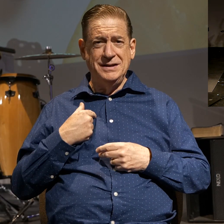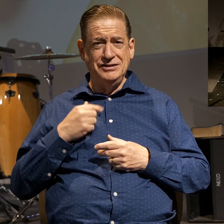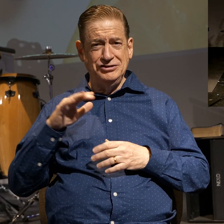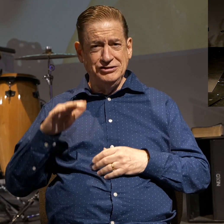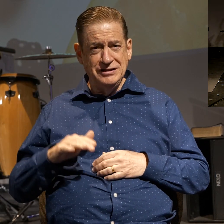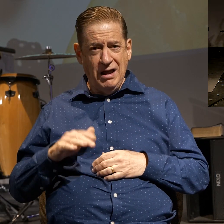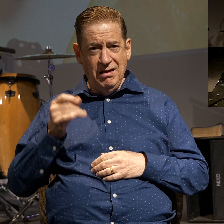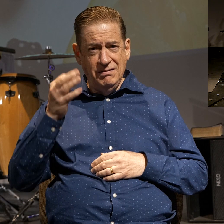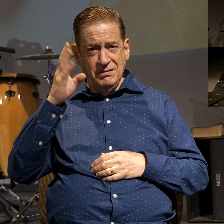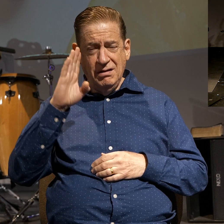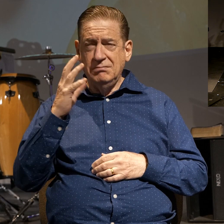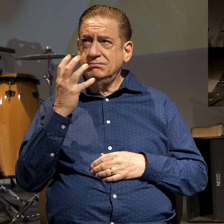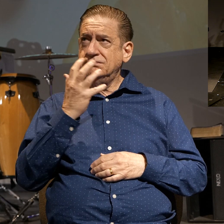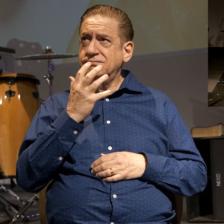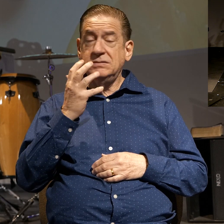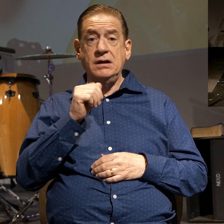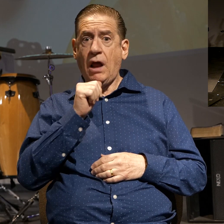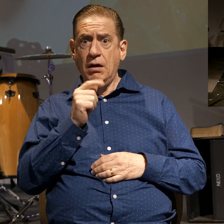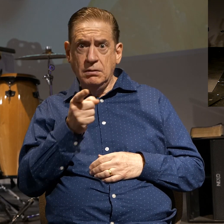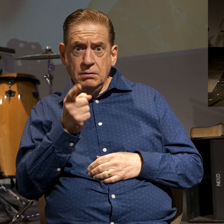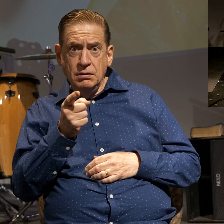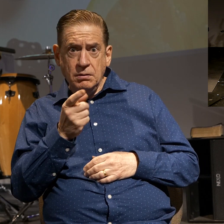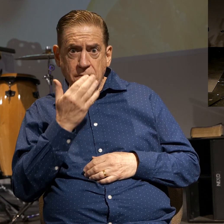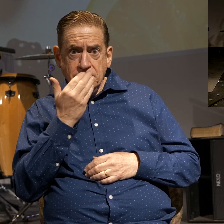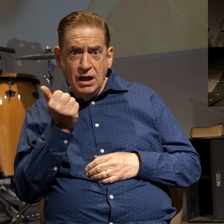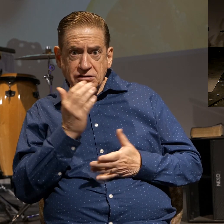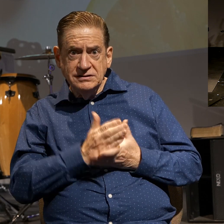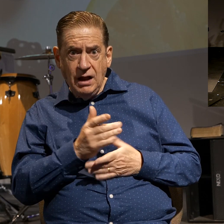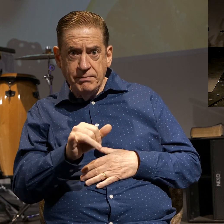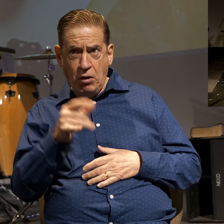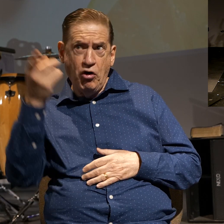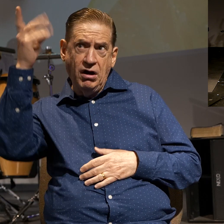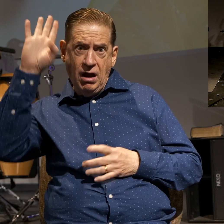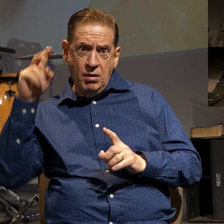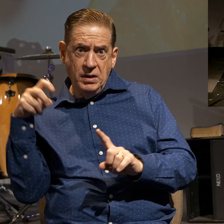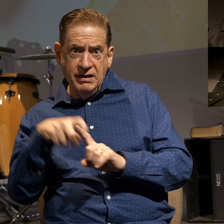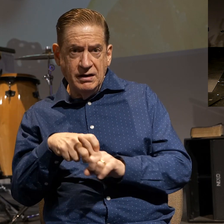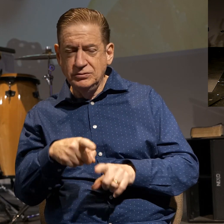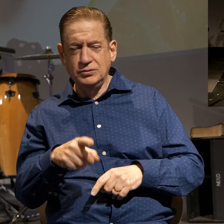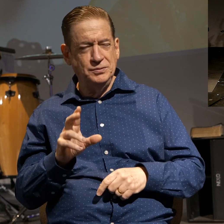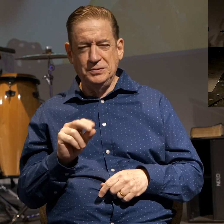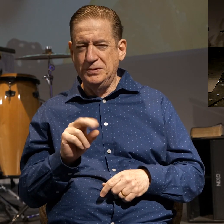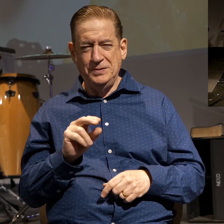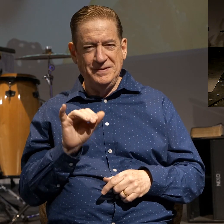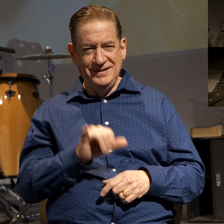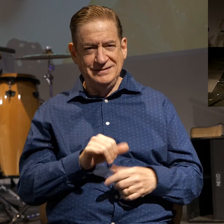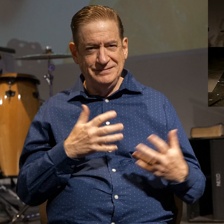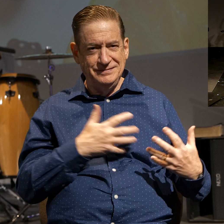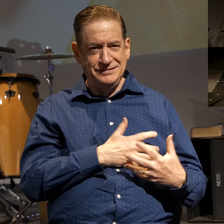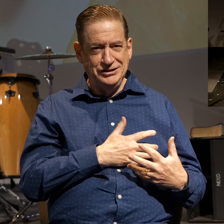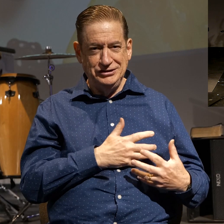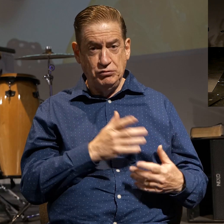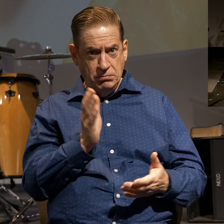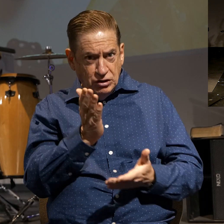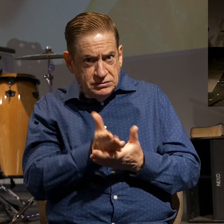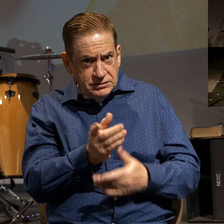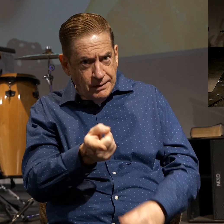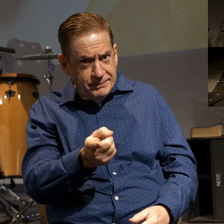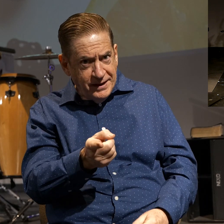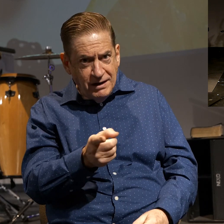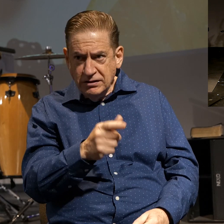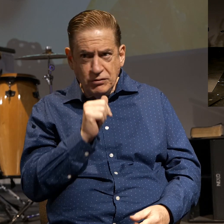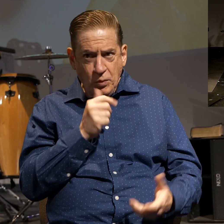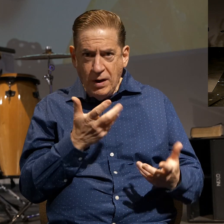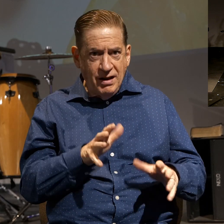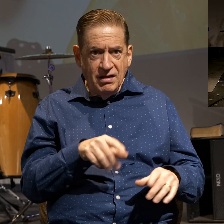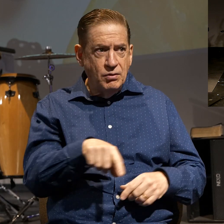It's not, you better stop that or God will get you. That's fear. You better stop that because you don't want to be like